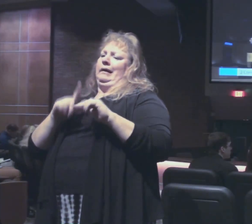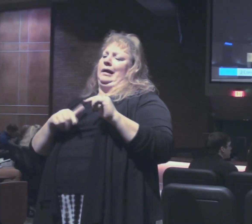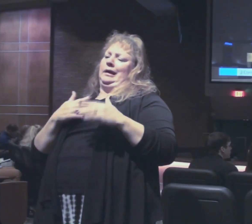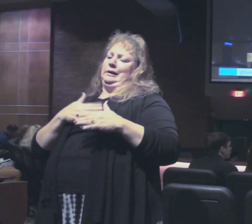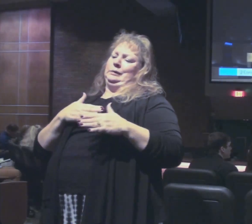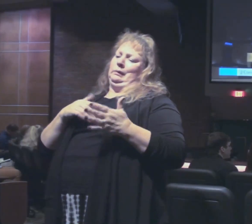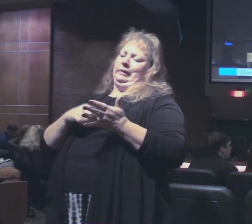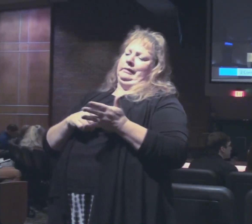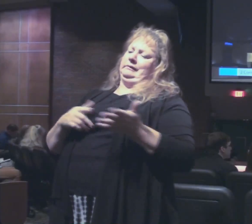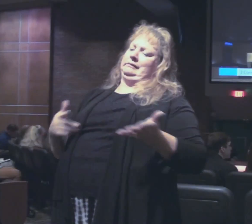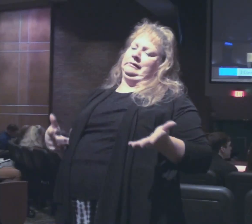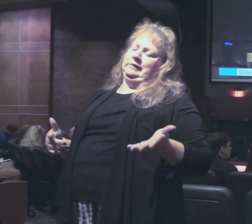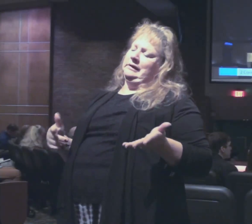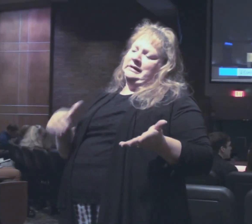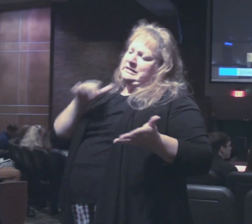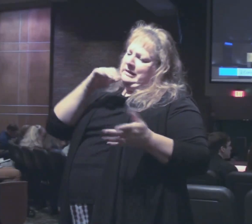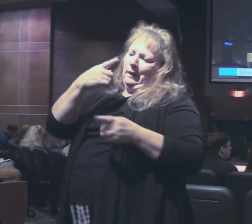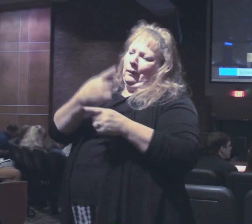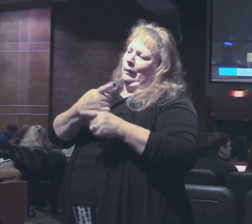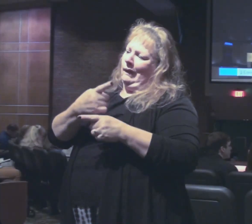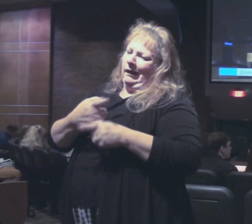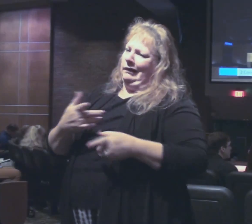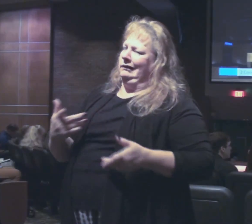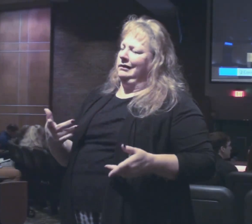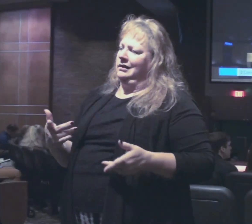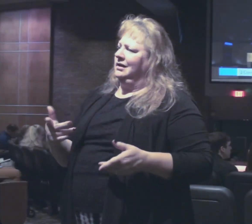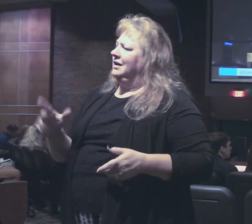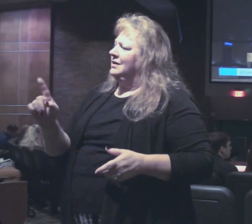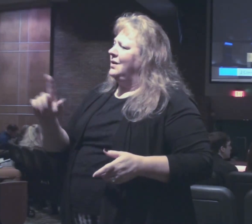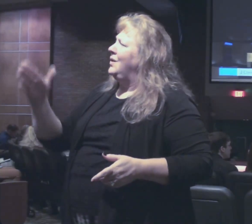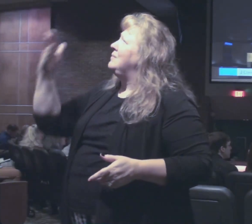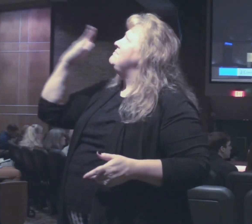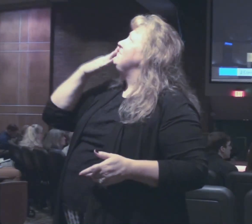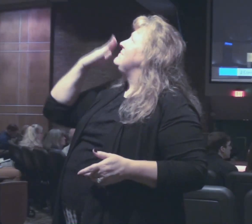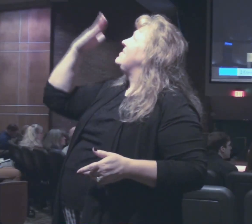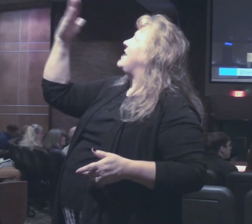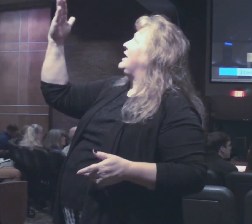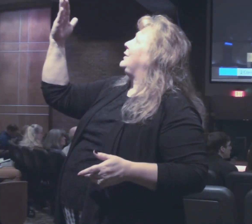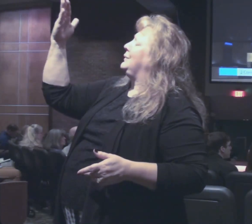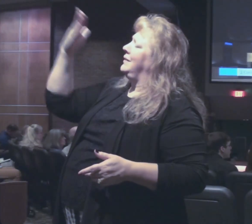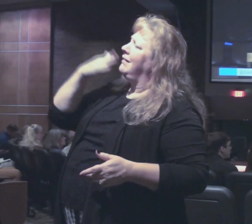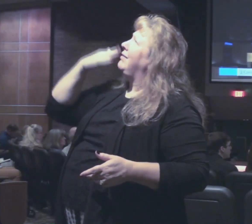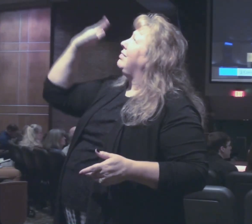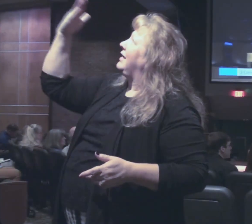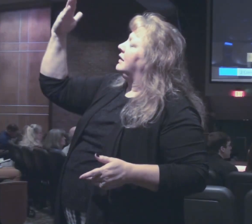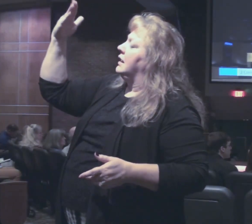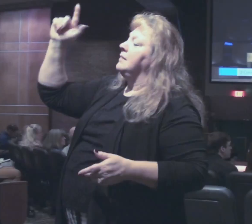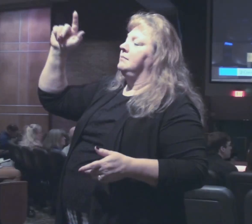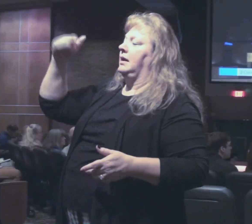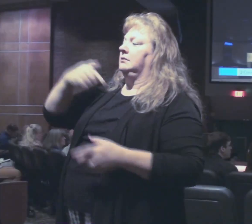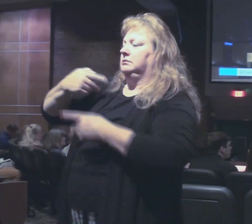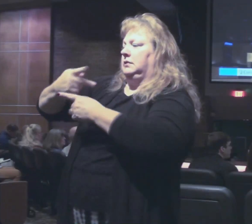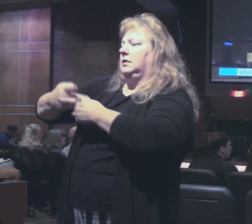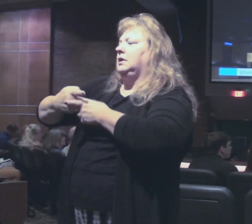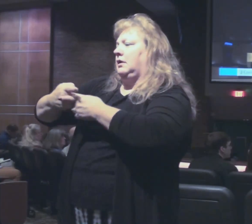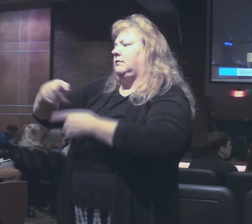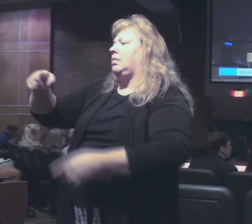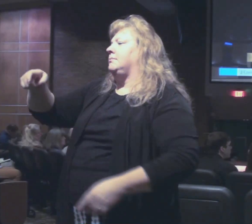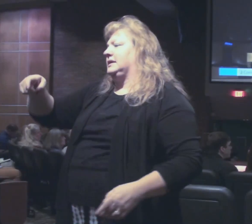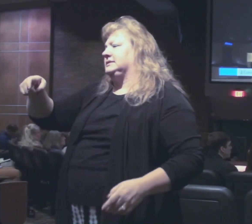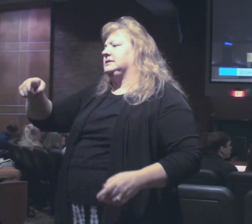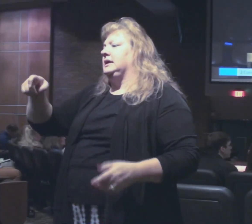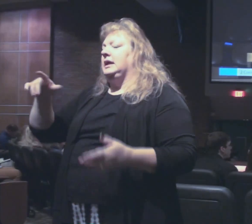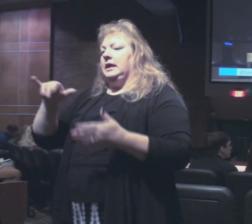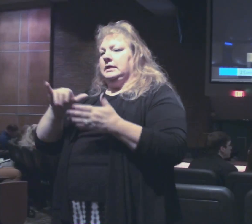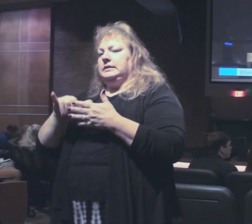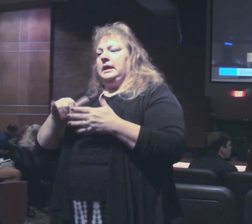this it's you know not right oh I thank God for what he's given me to enjoy but I best be careful that